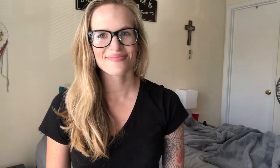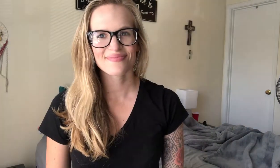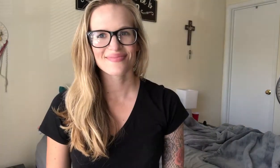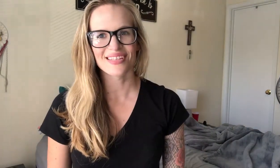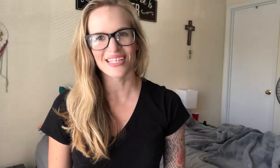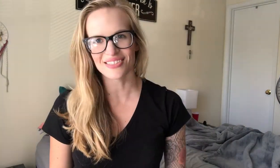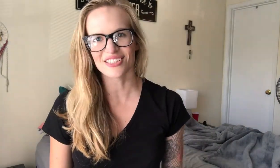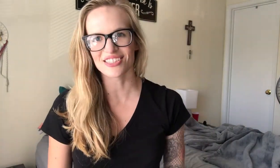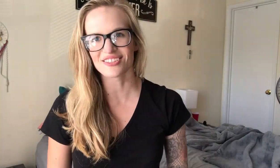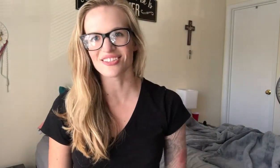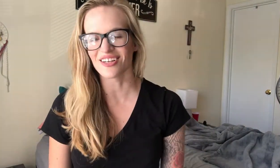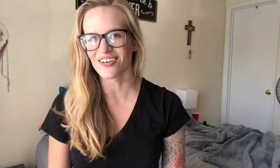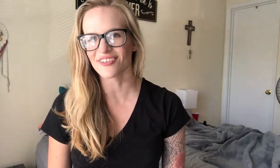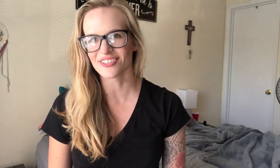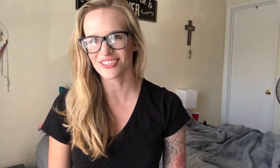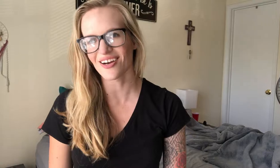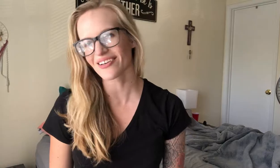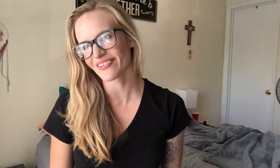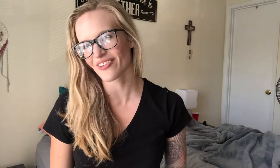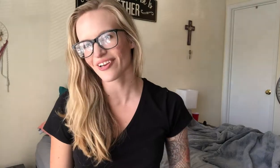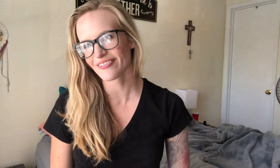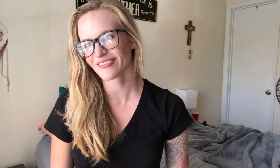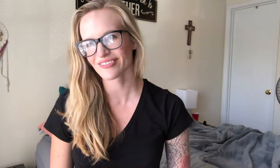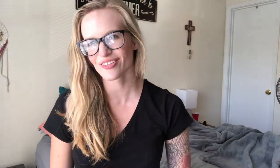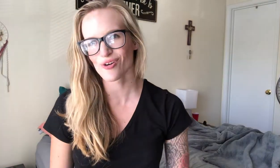Ace just took Aria's sock and ran. So.